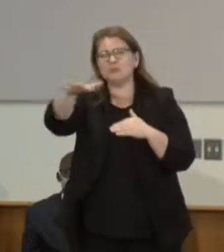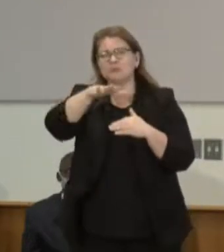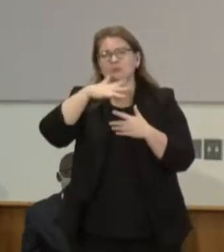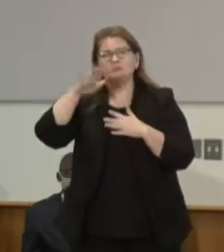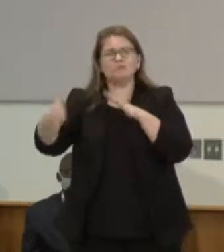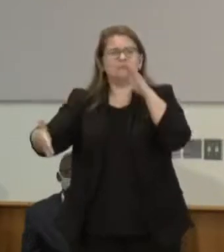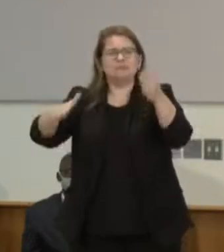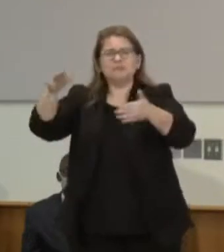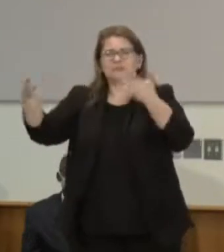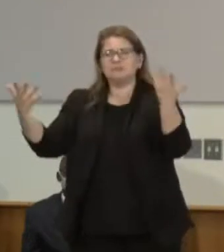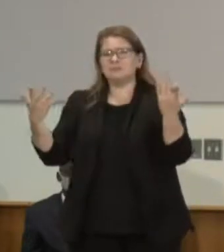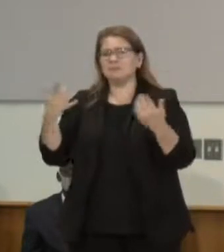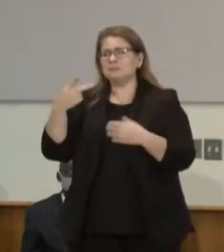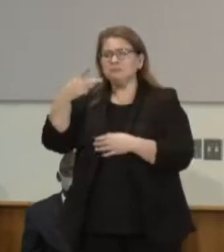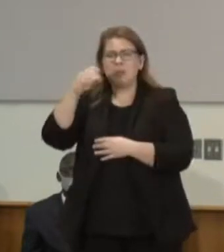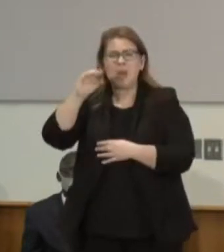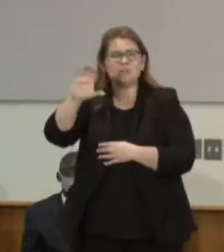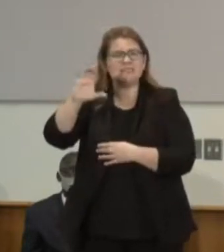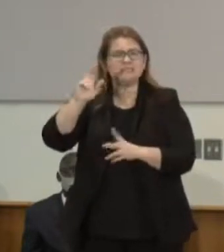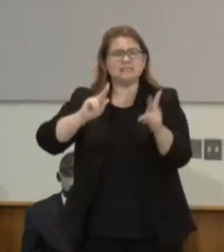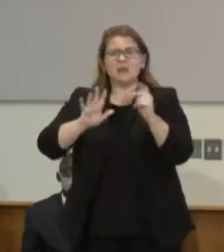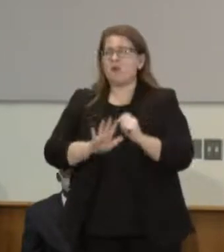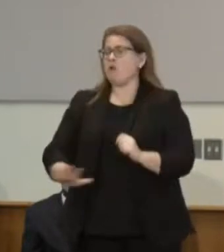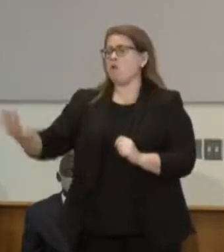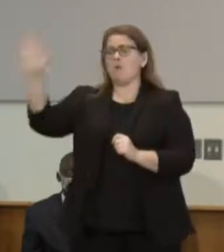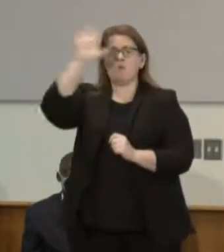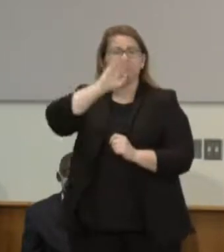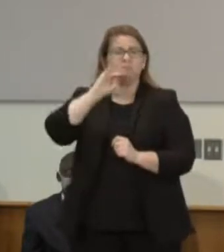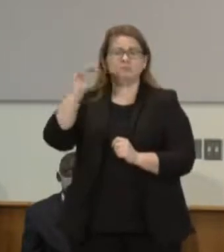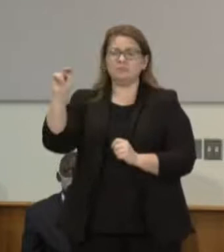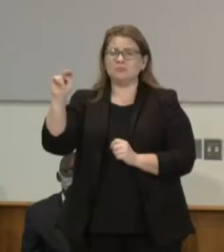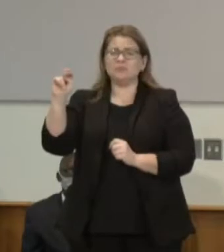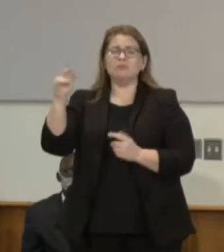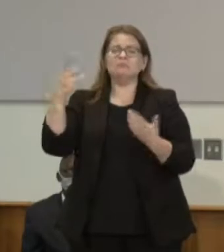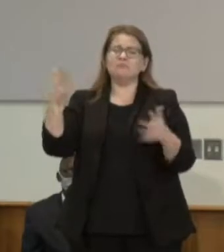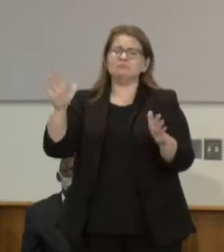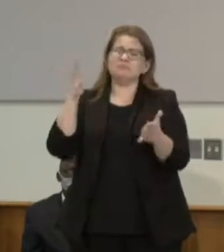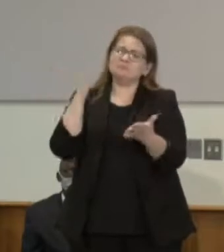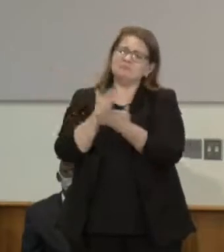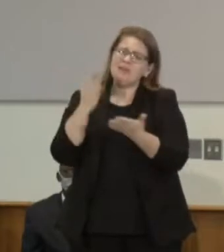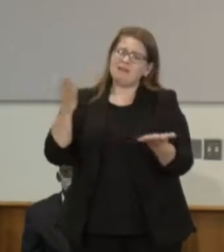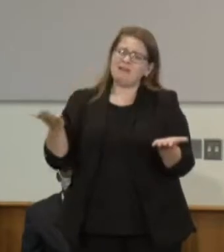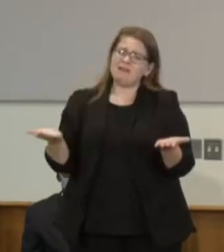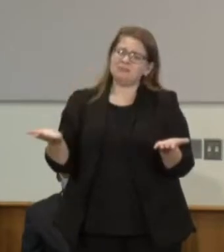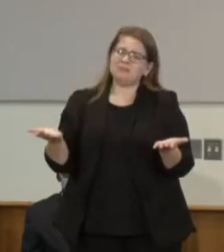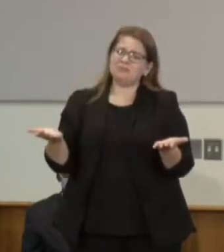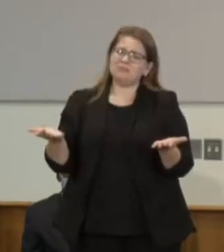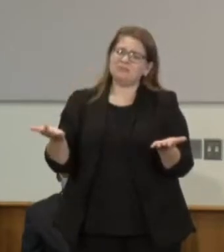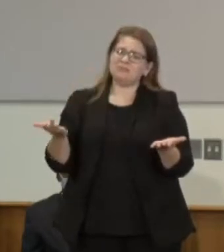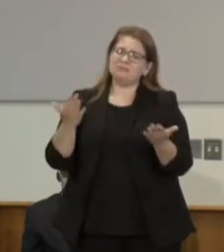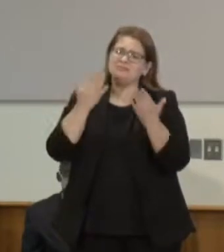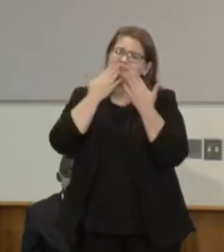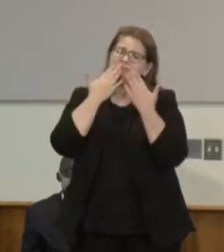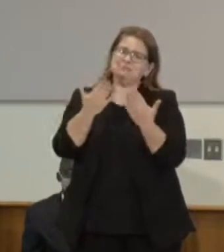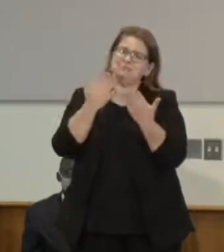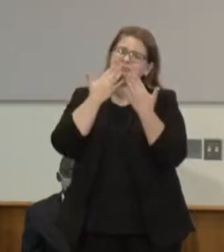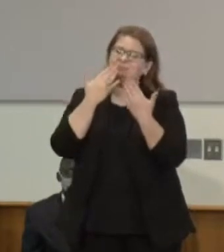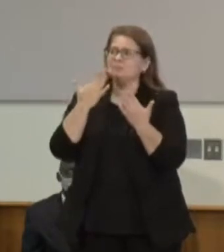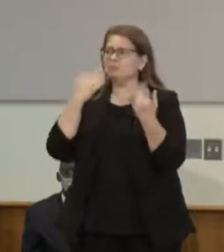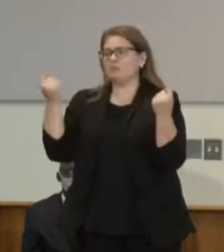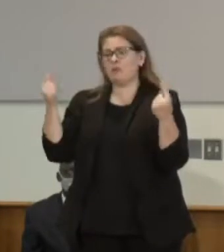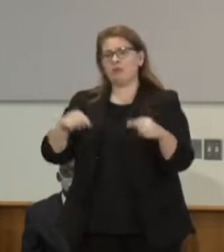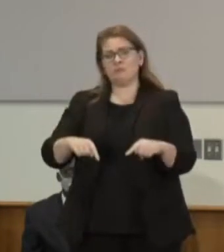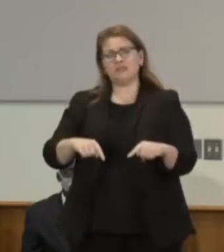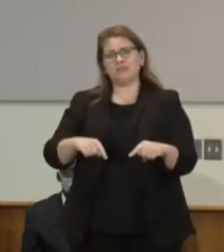color, across the state of Minnesota. Just want to thank you all for being here because we have to do some